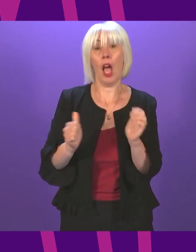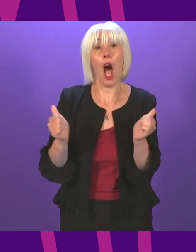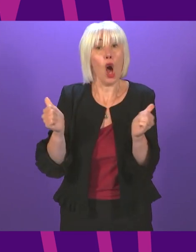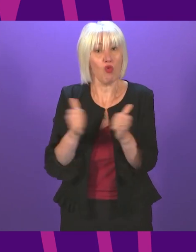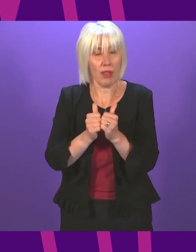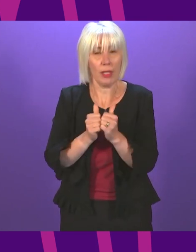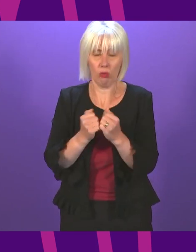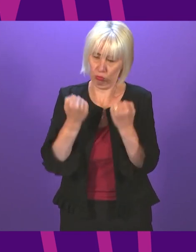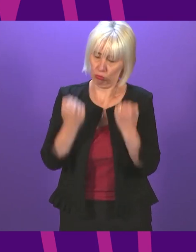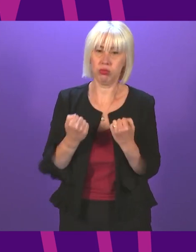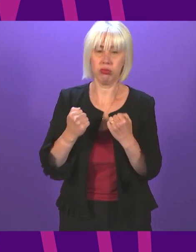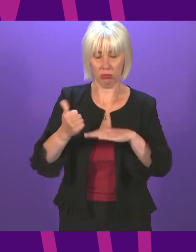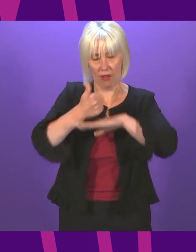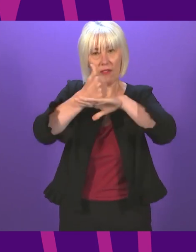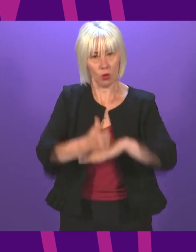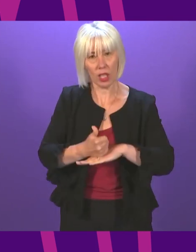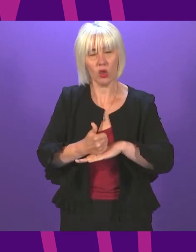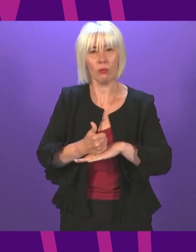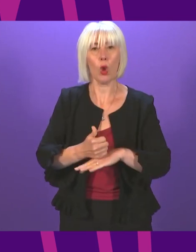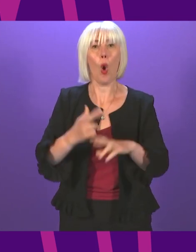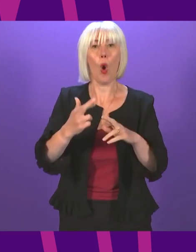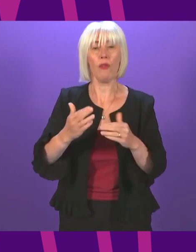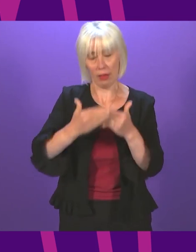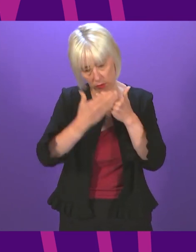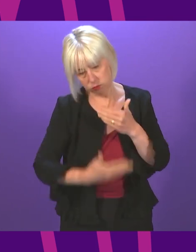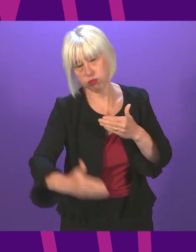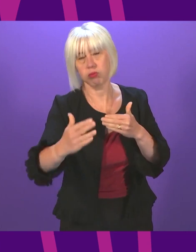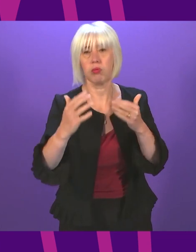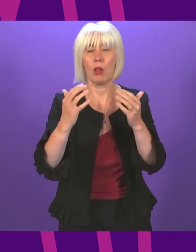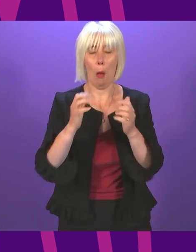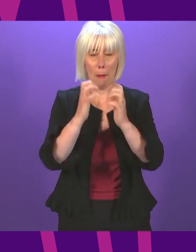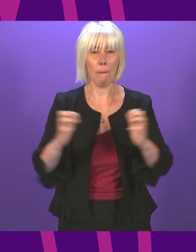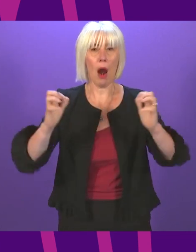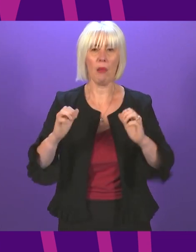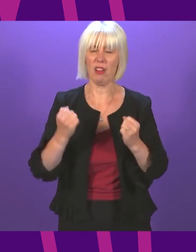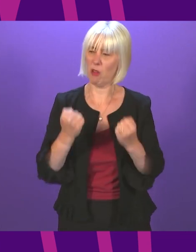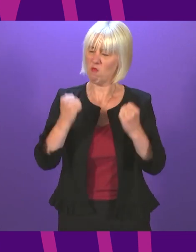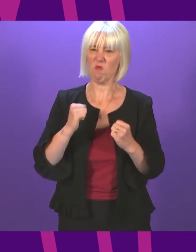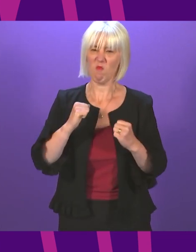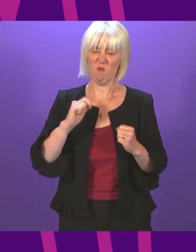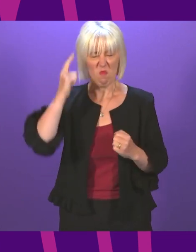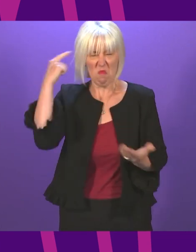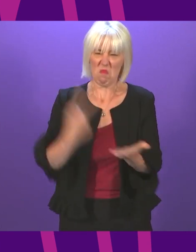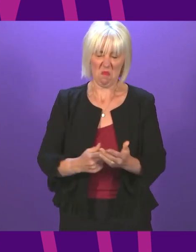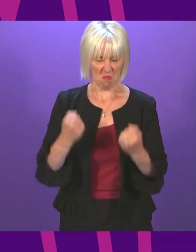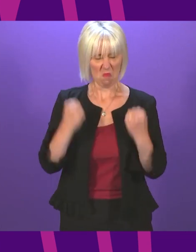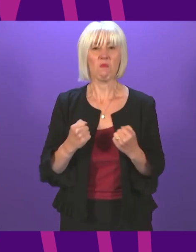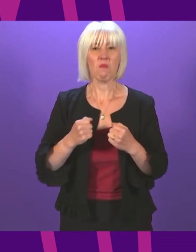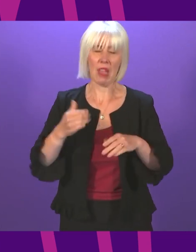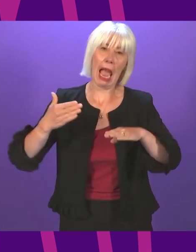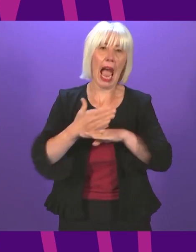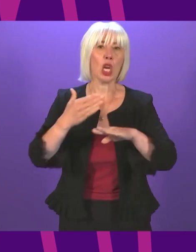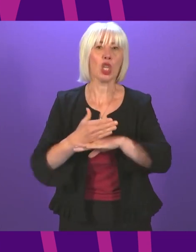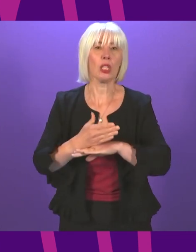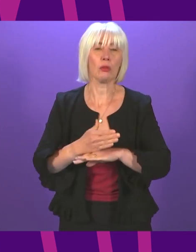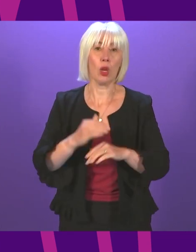foundation, I hope, across the lifetime of this Parliament, for bold and decisive action. After all, its ultimate test,